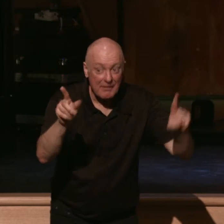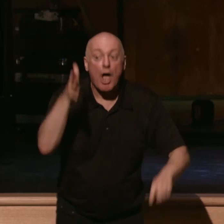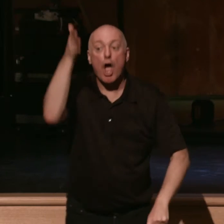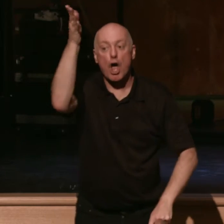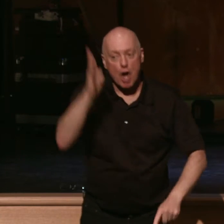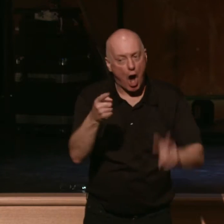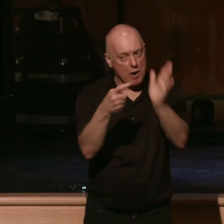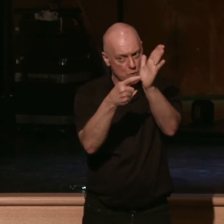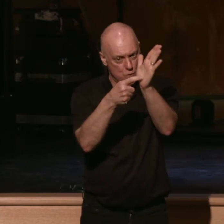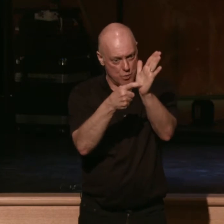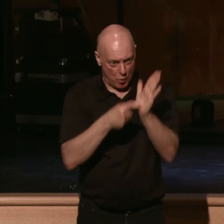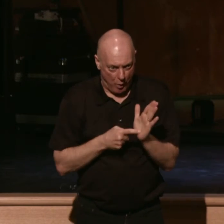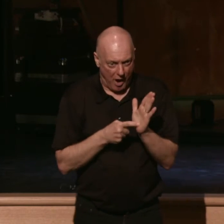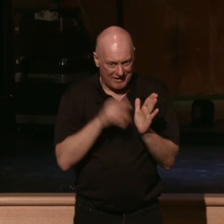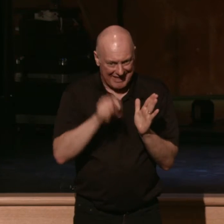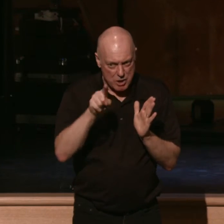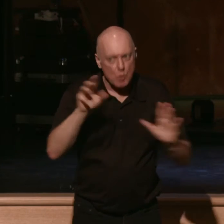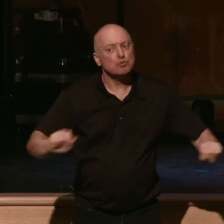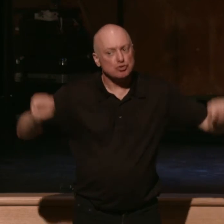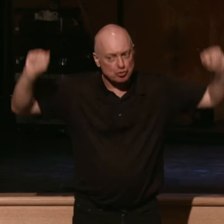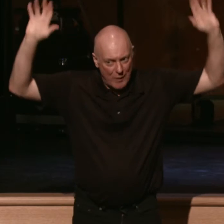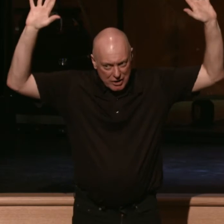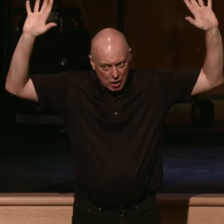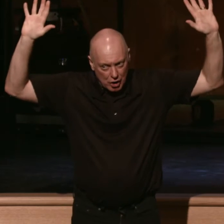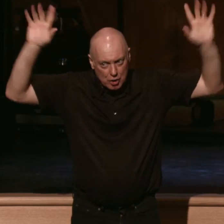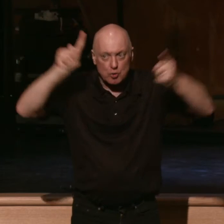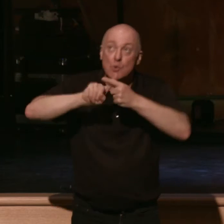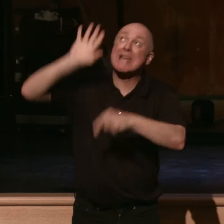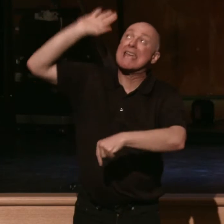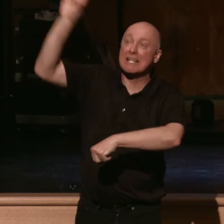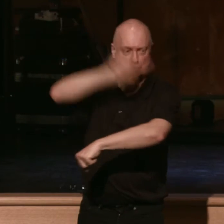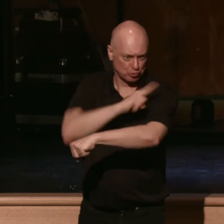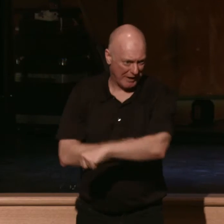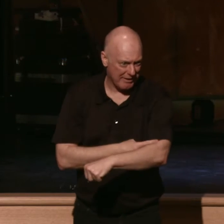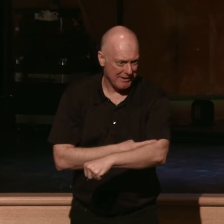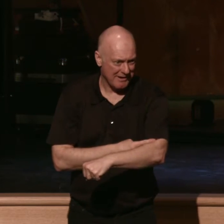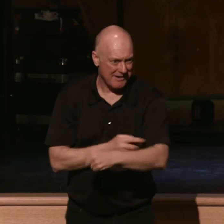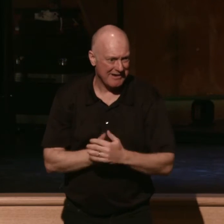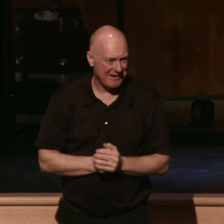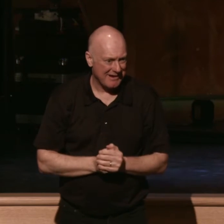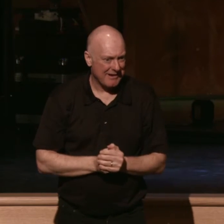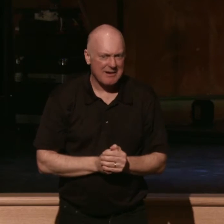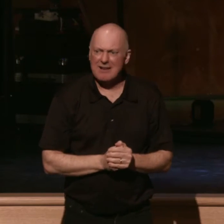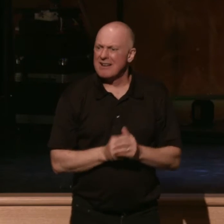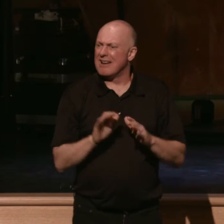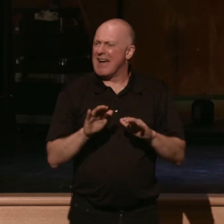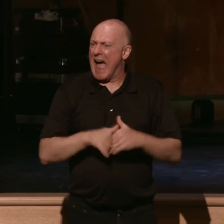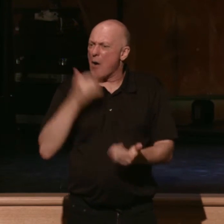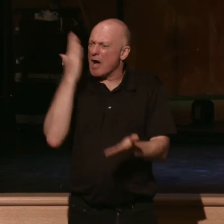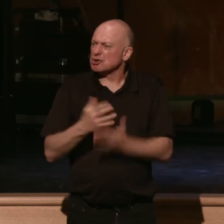that you surrender to His strength. How do I stop complaining in my life?